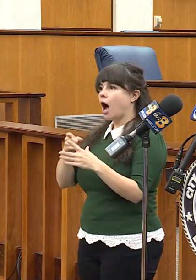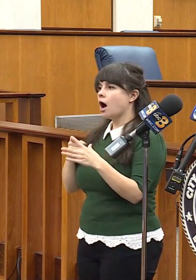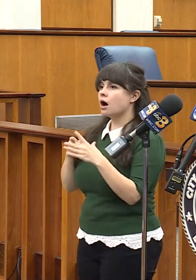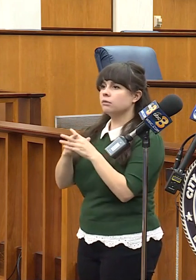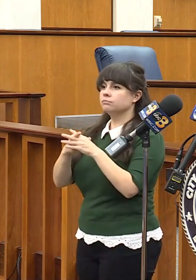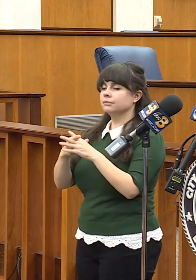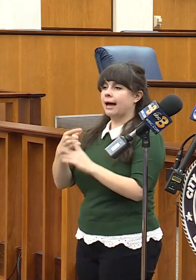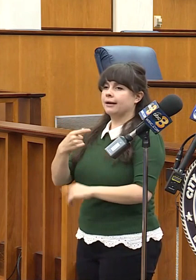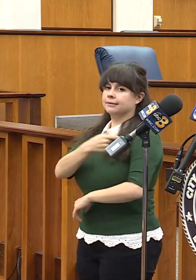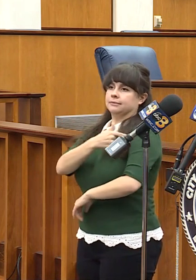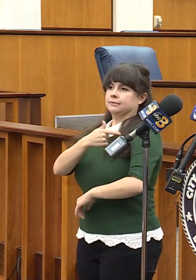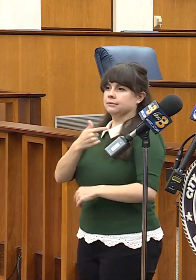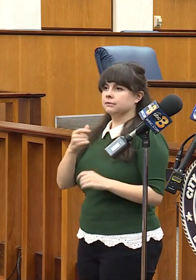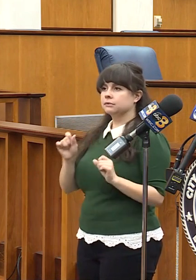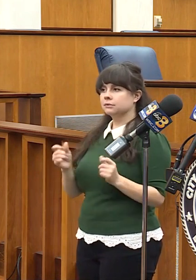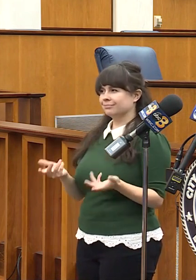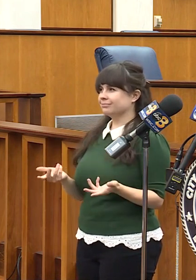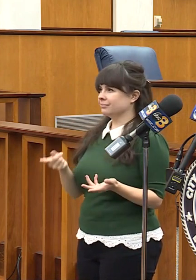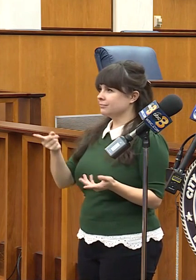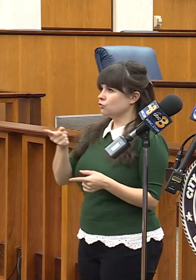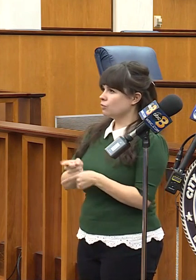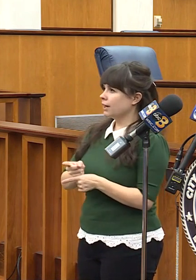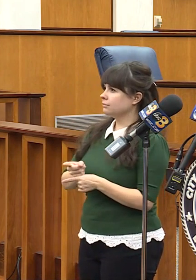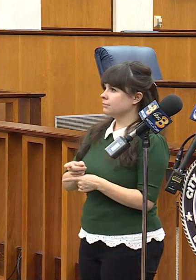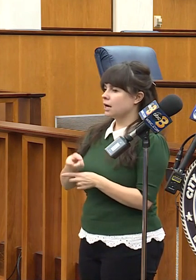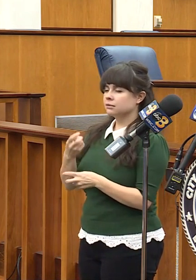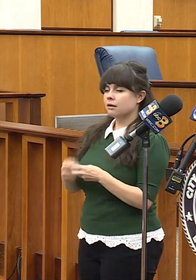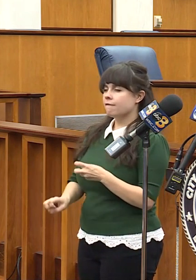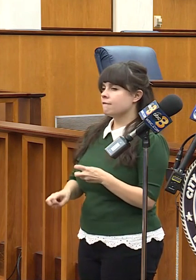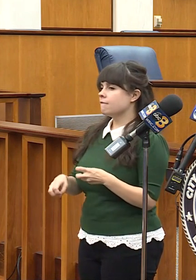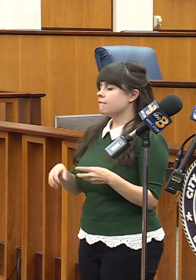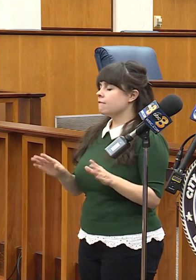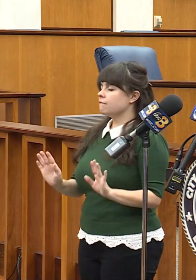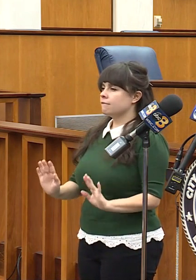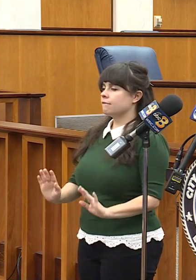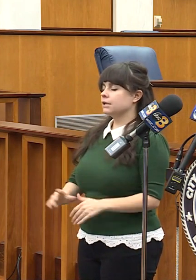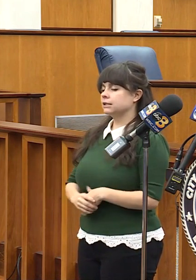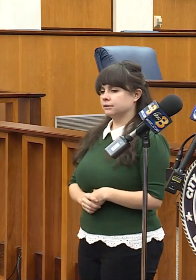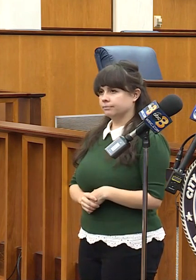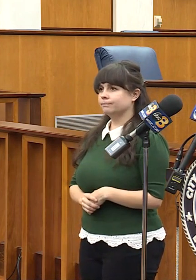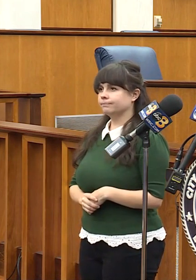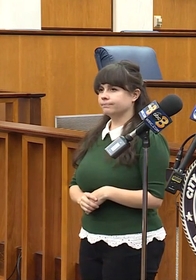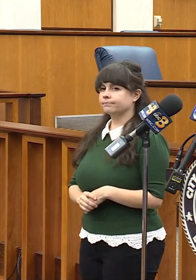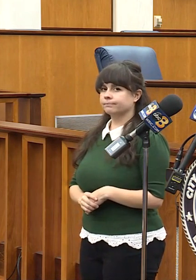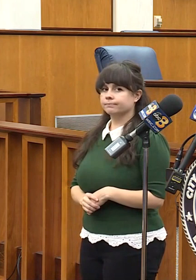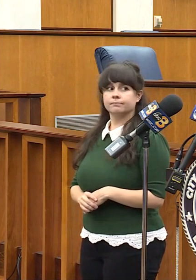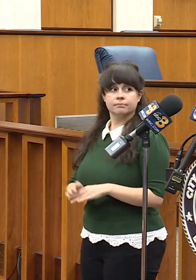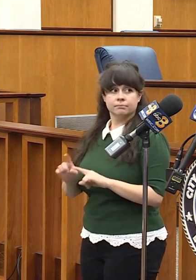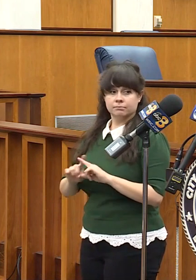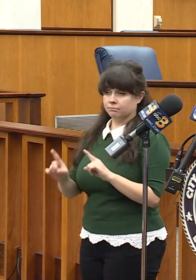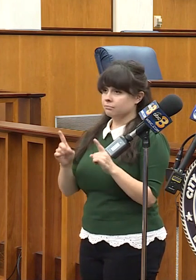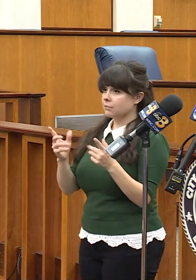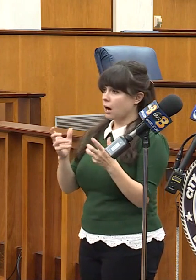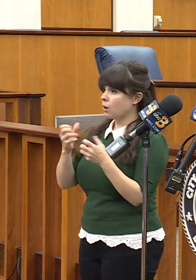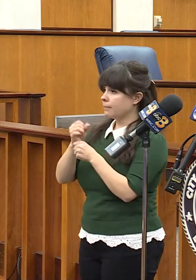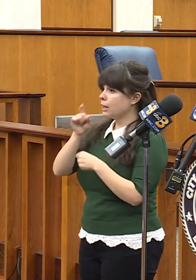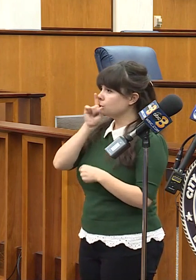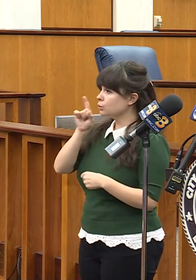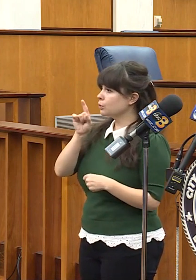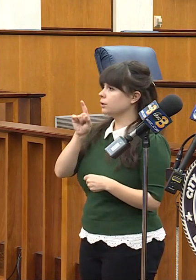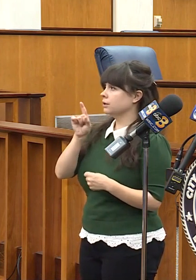So, yeah, you're right. It's it is tough. It is tough. But I want to just make sure that